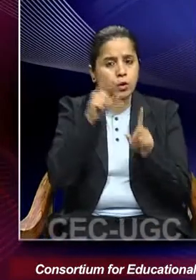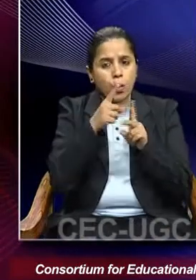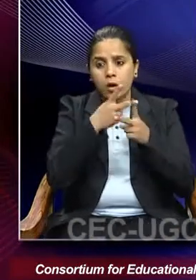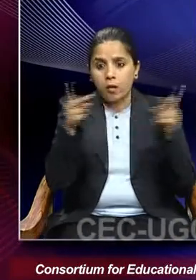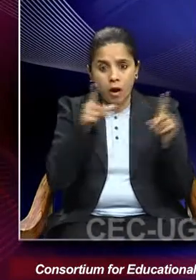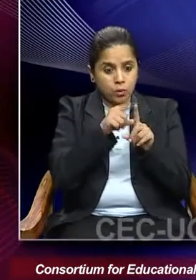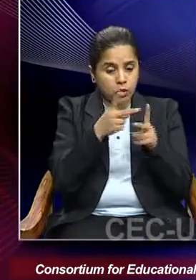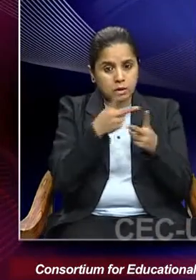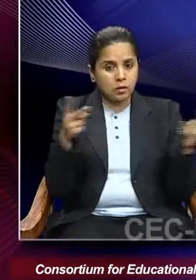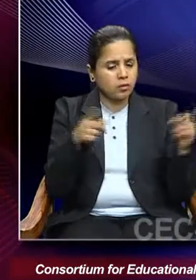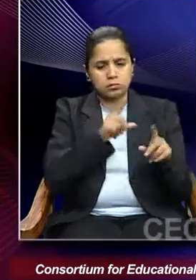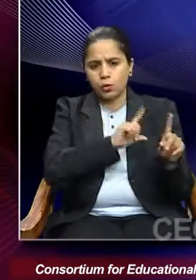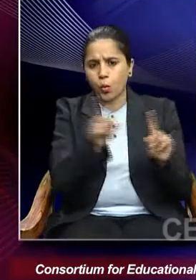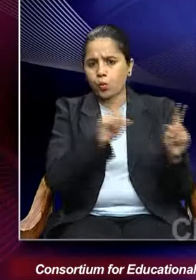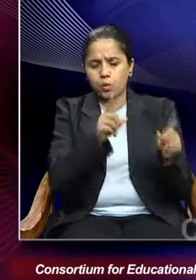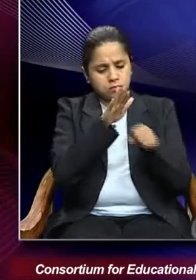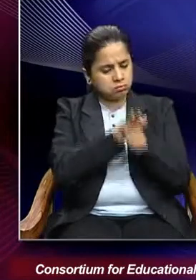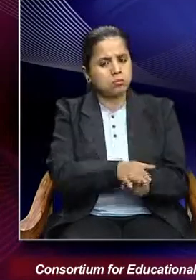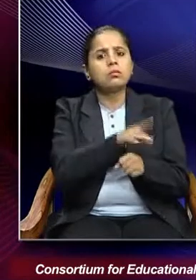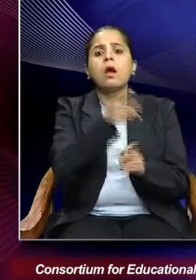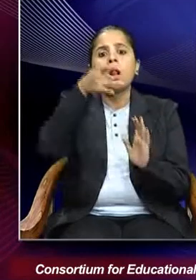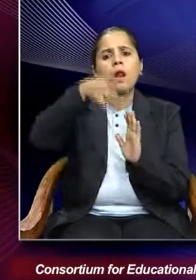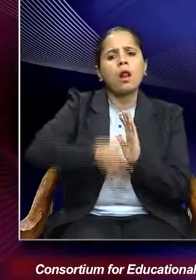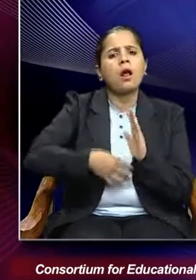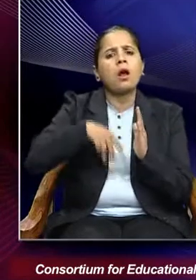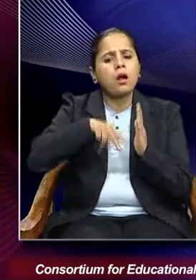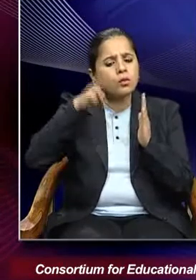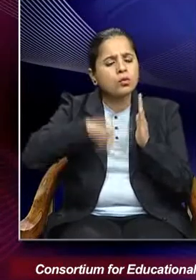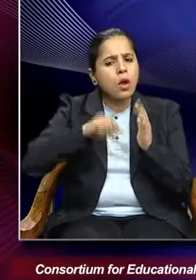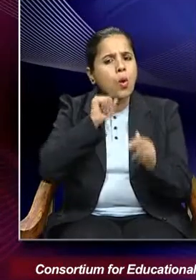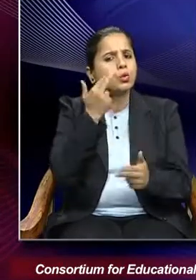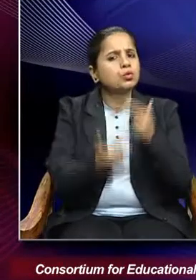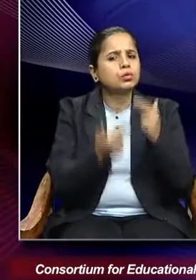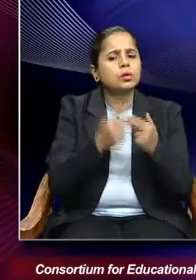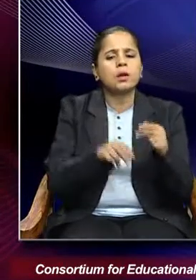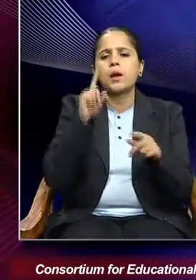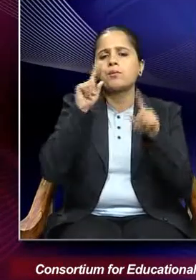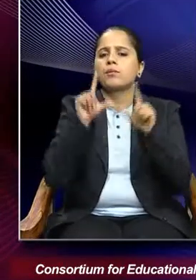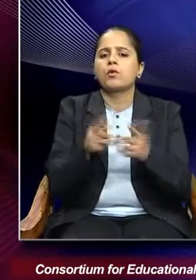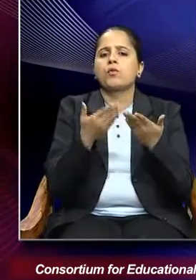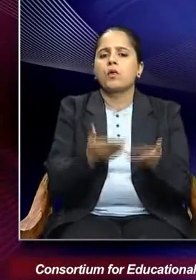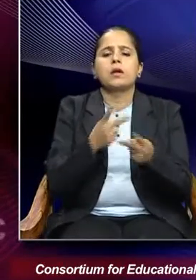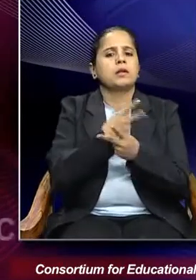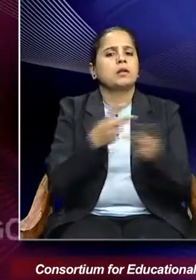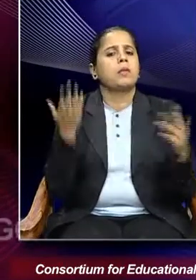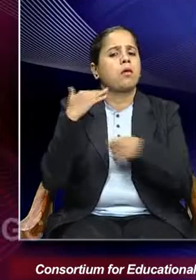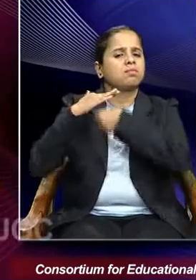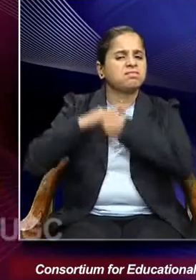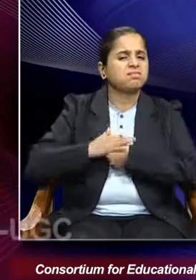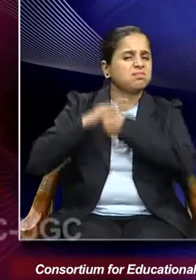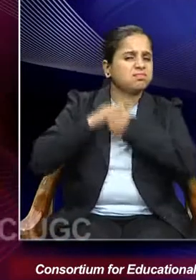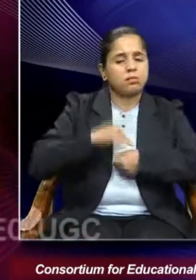This detailed autobiography is a testimony to several kind of oppressions